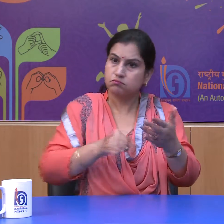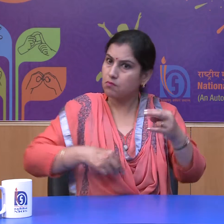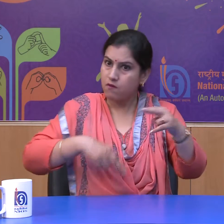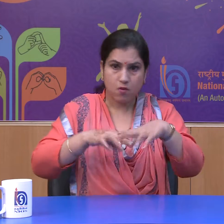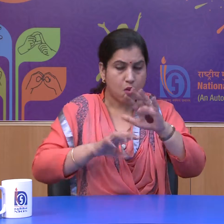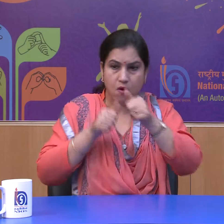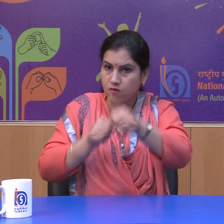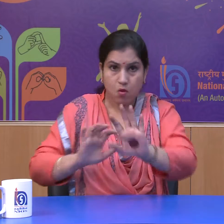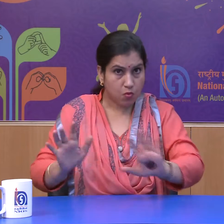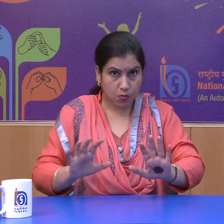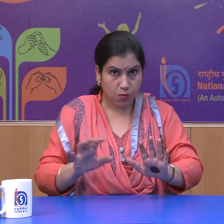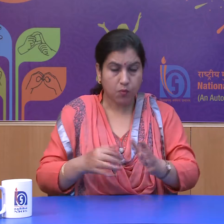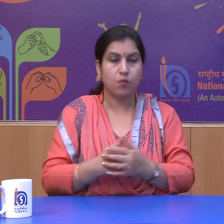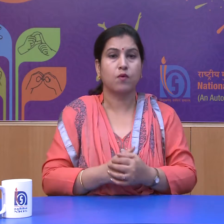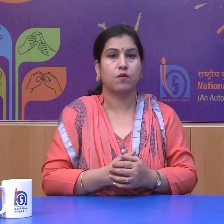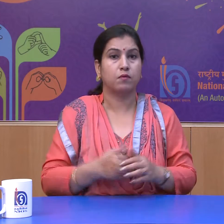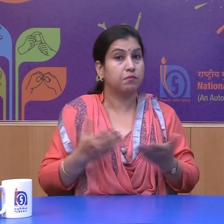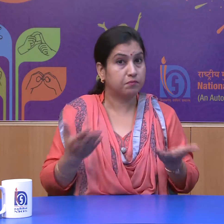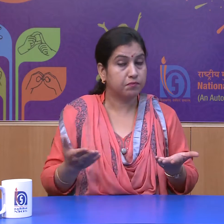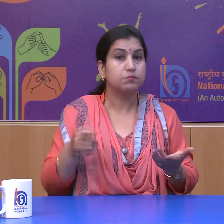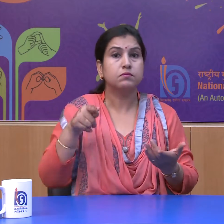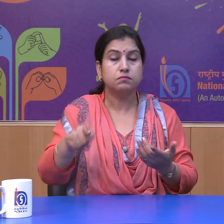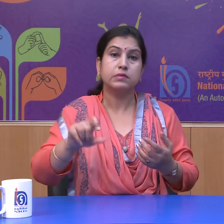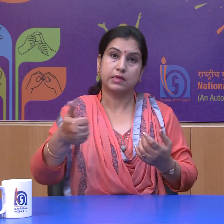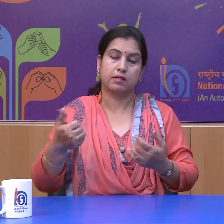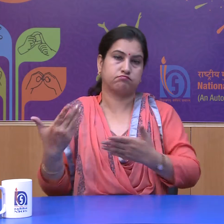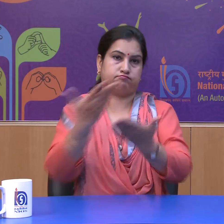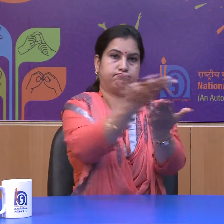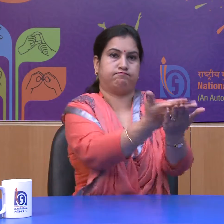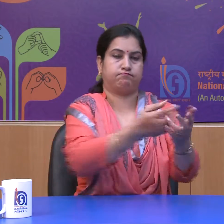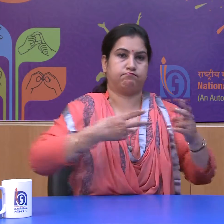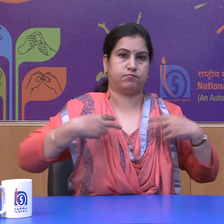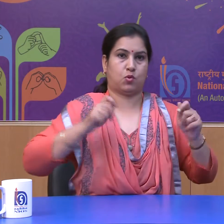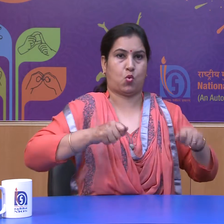he can go to the court for his protection.